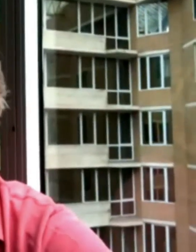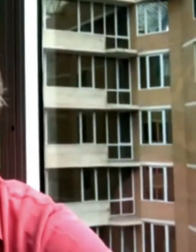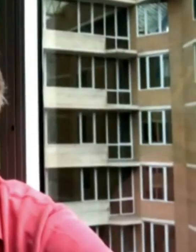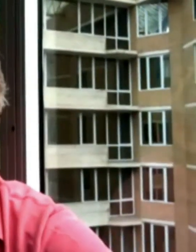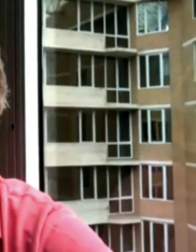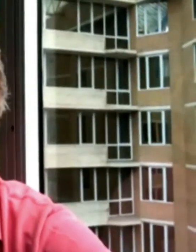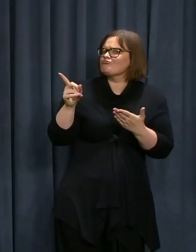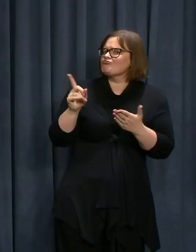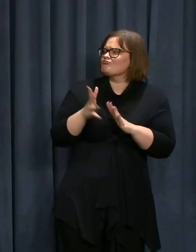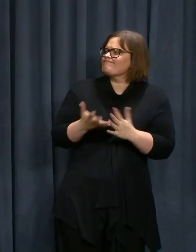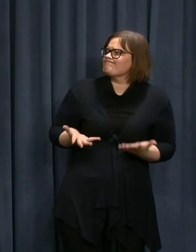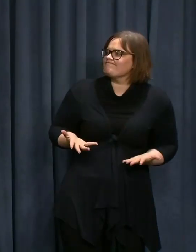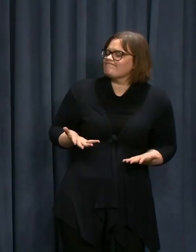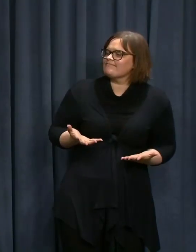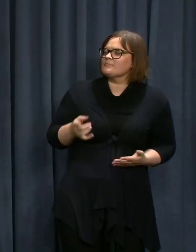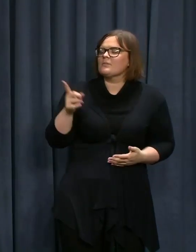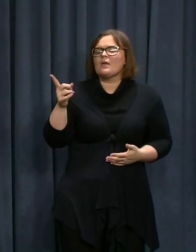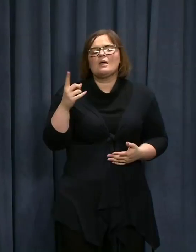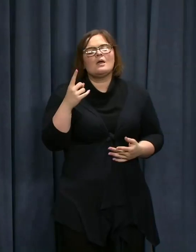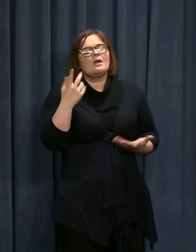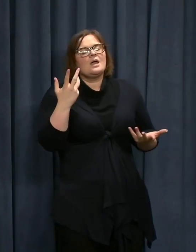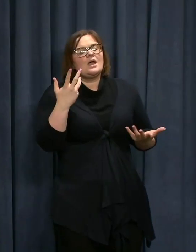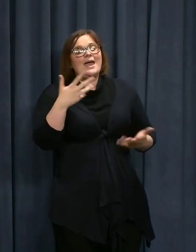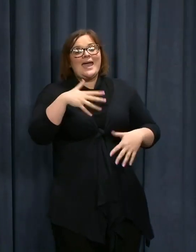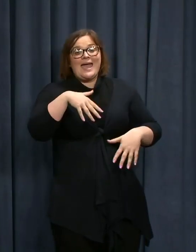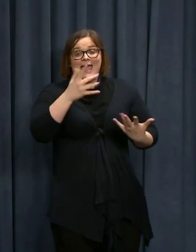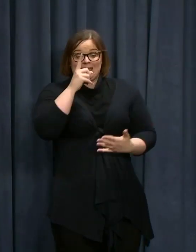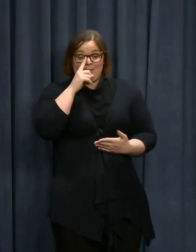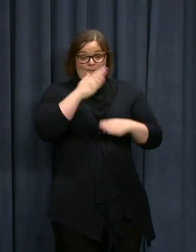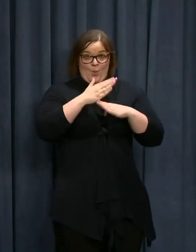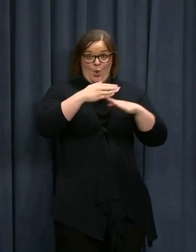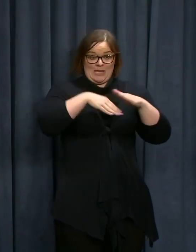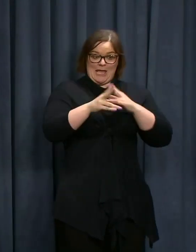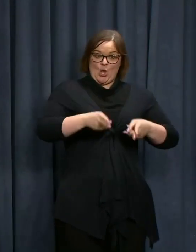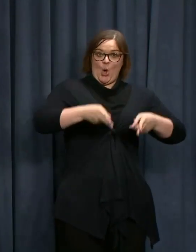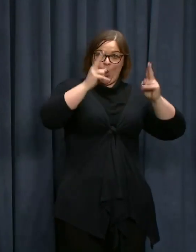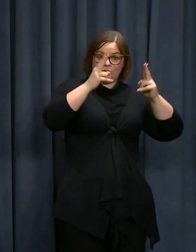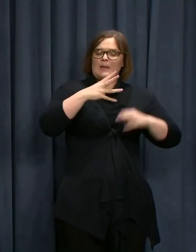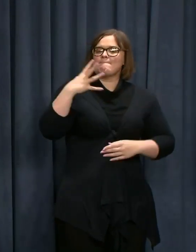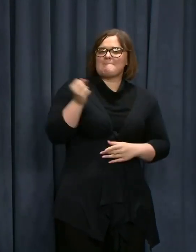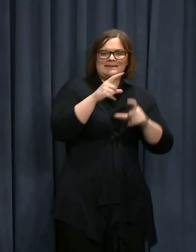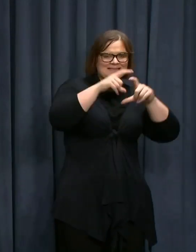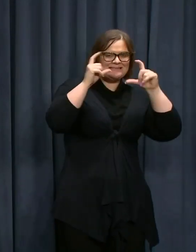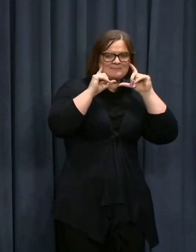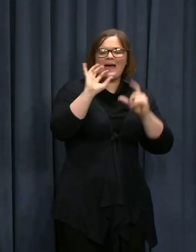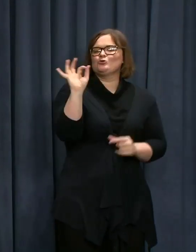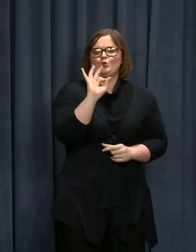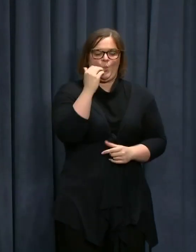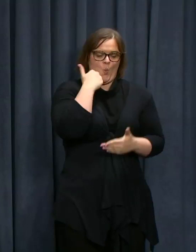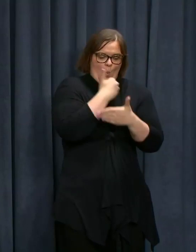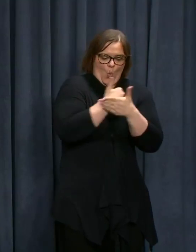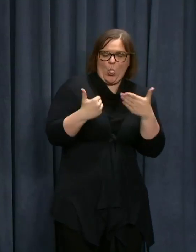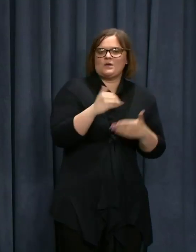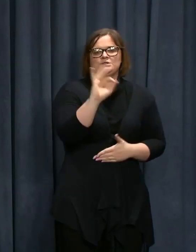exception of when we checked in. Look security guards or any personnel in a hotel quarantine don't need to wear masks at every point